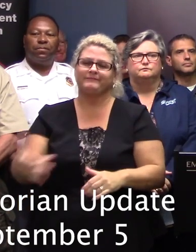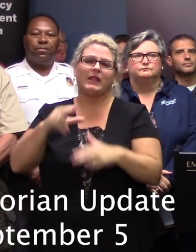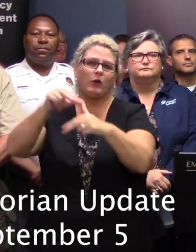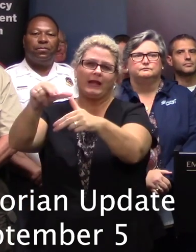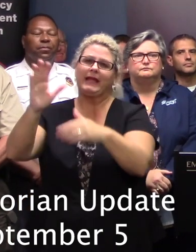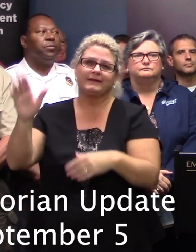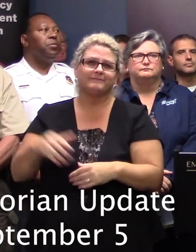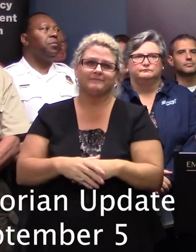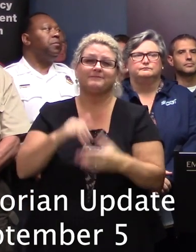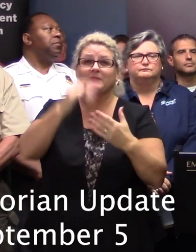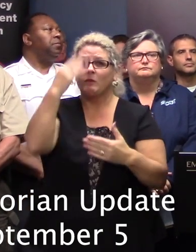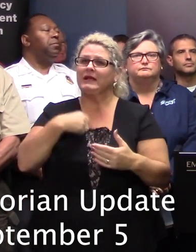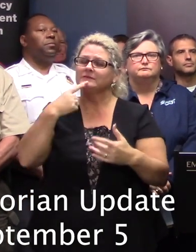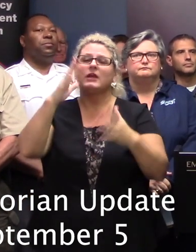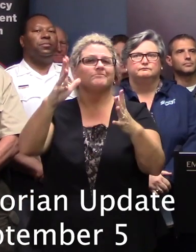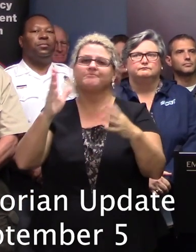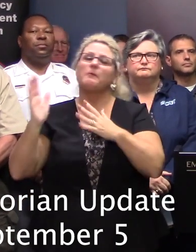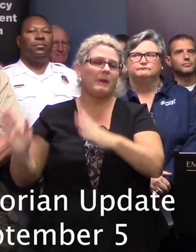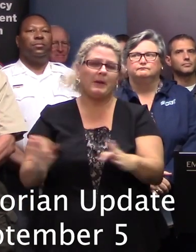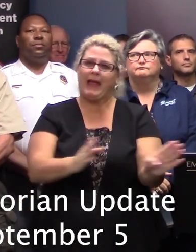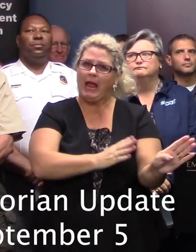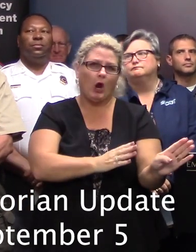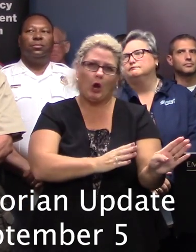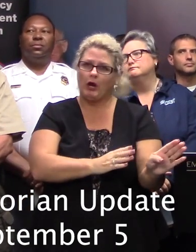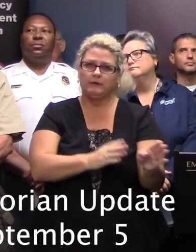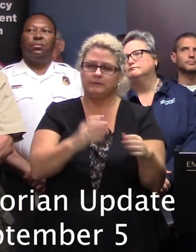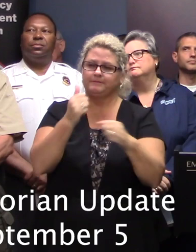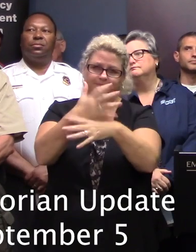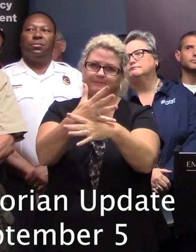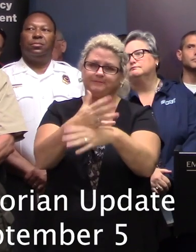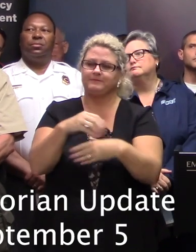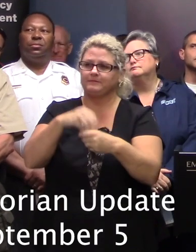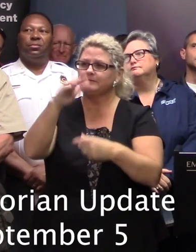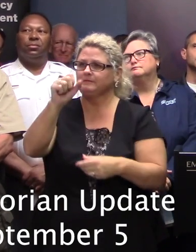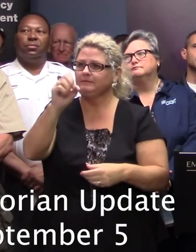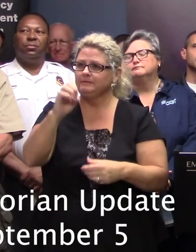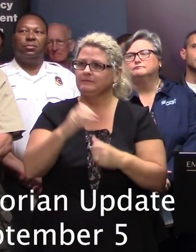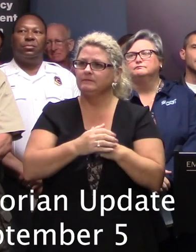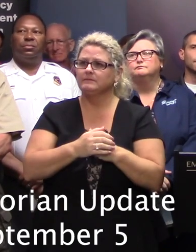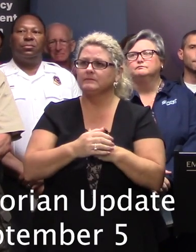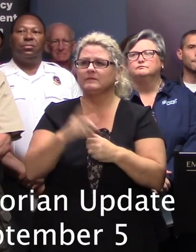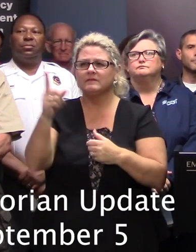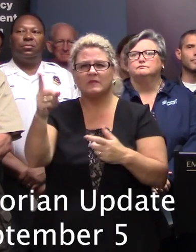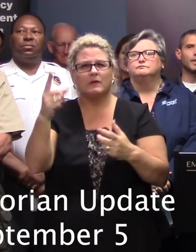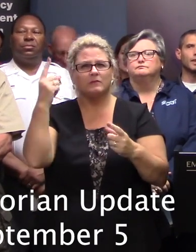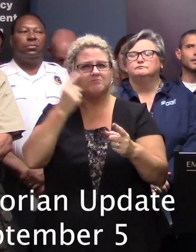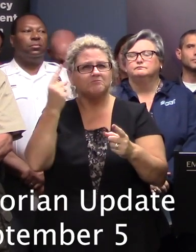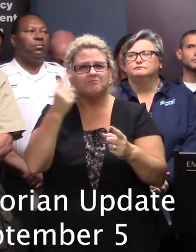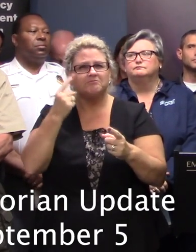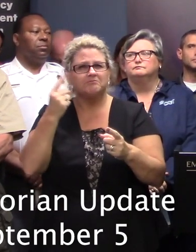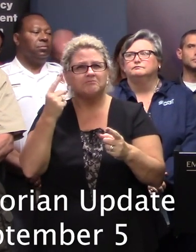that's why I would say be prepared that's the main thing you can do is that the unexpected nature of how it's deeper farther up the coast has that affected